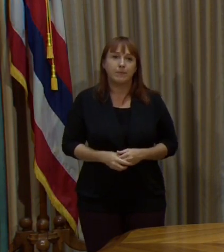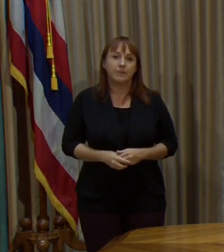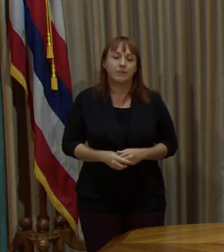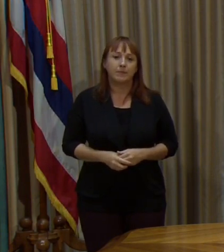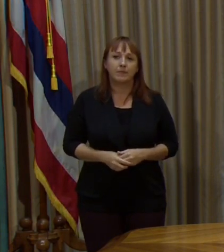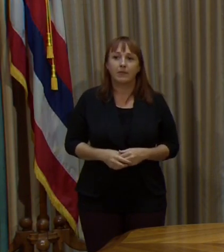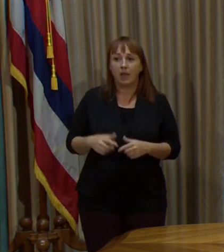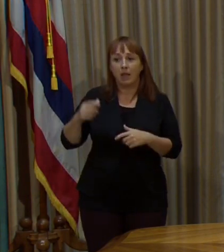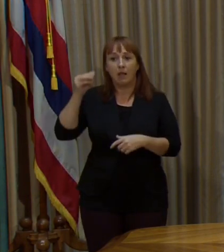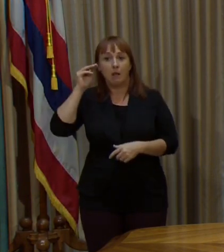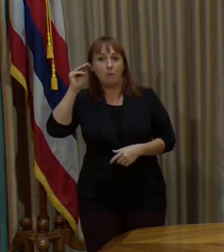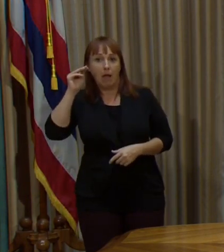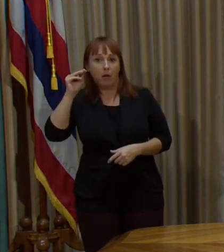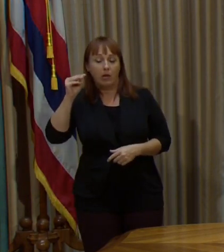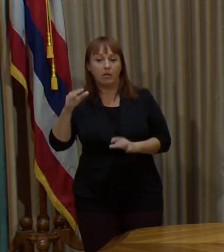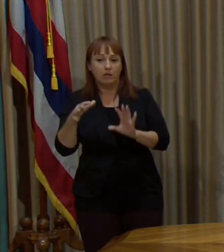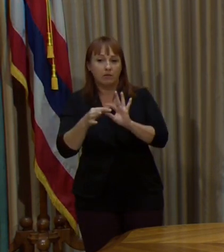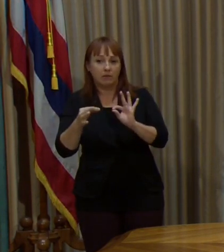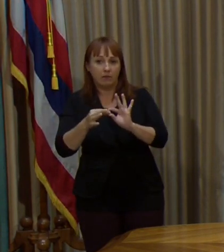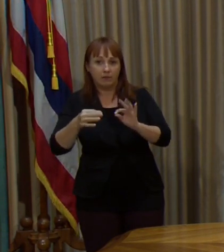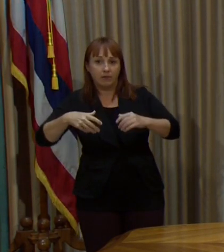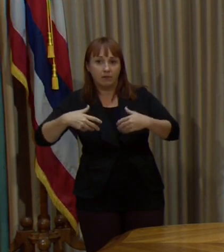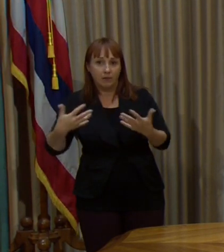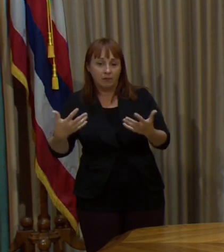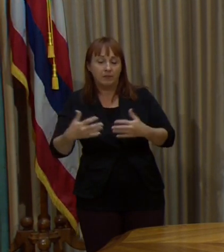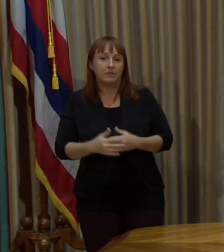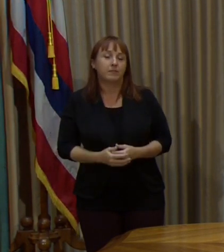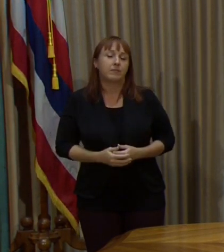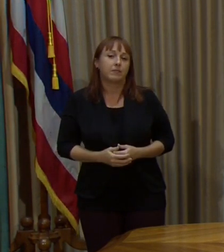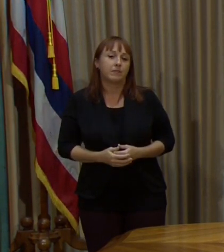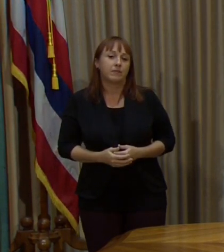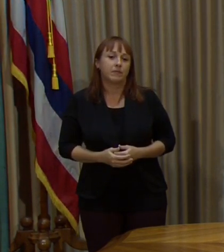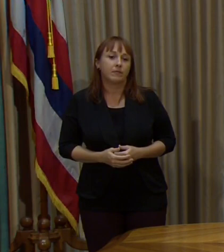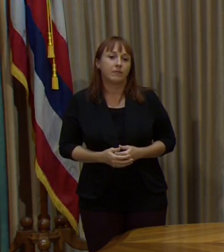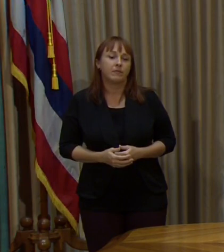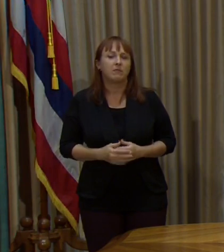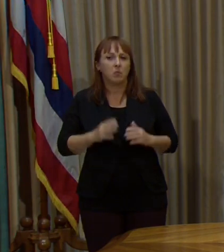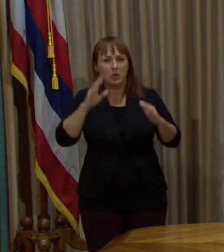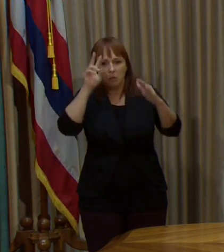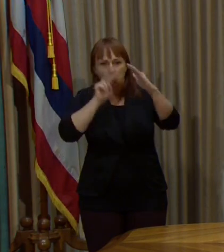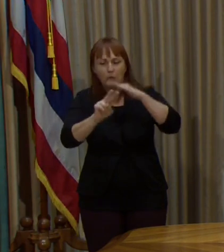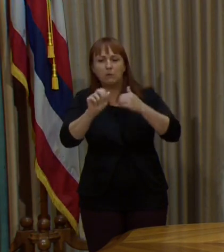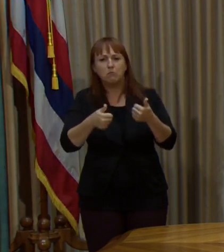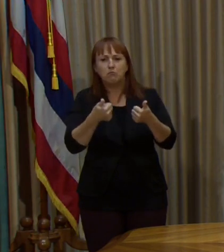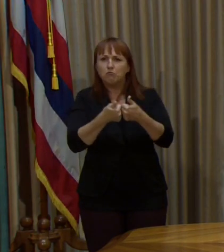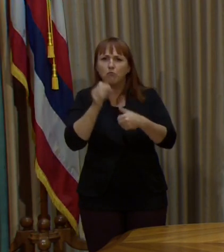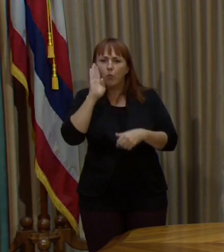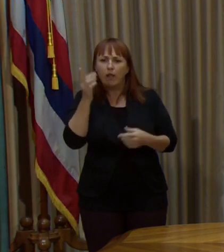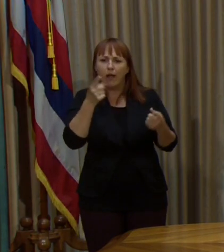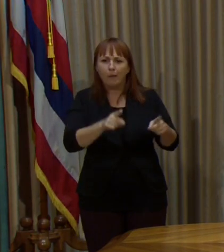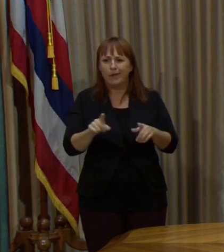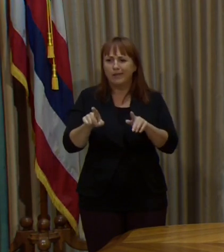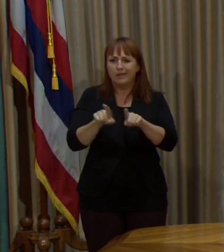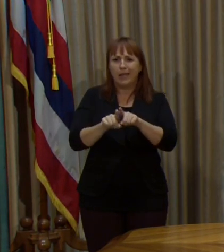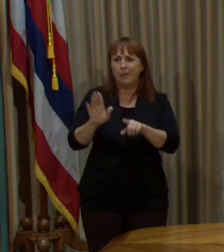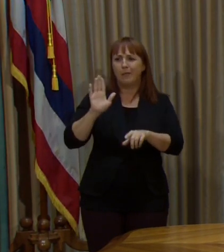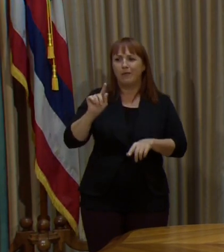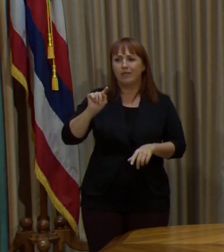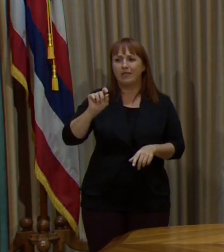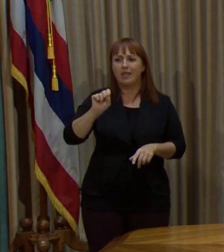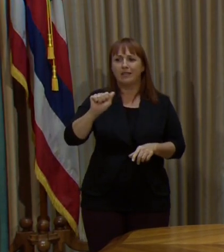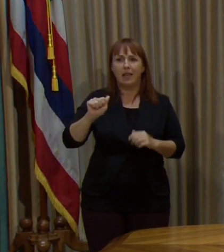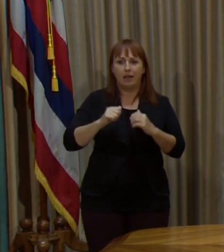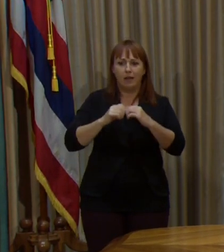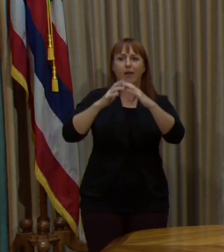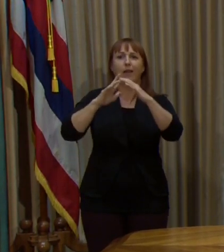And from Maui, I will say that we expect some challenges, like when we first started TSA, when we first